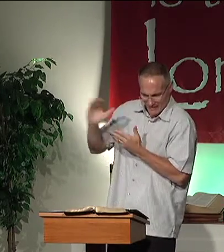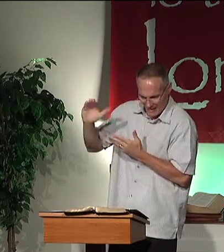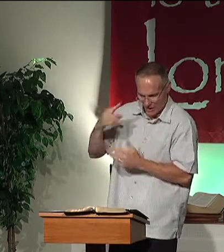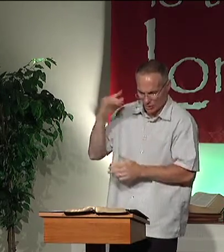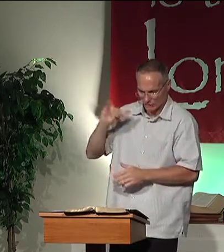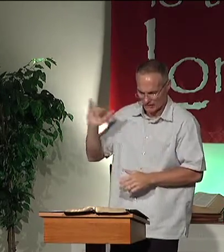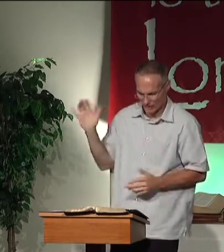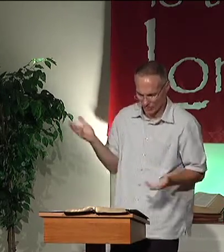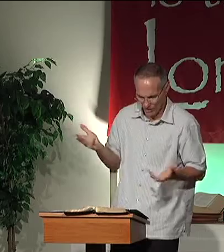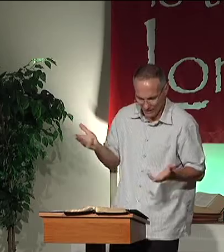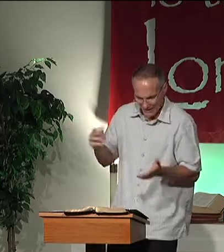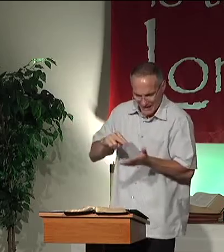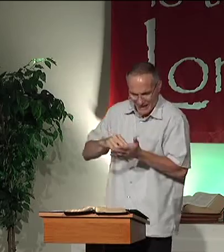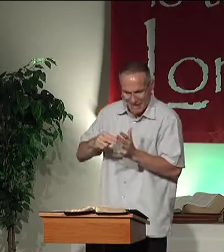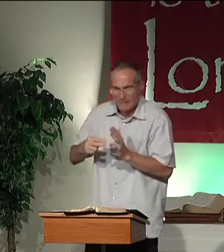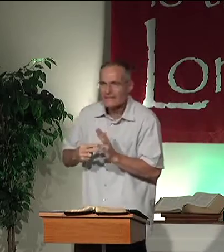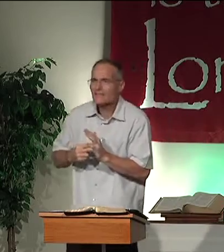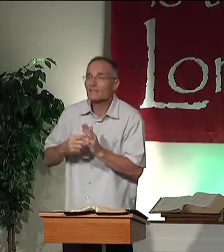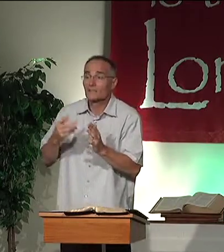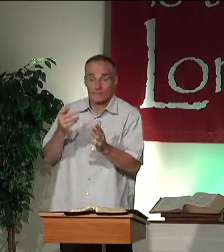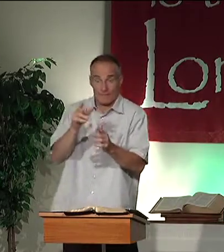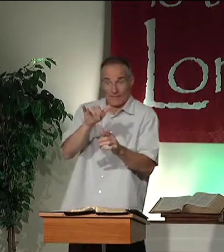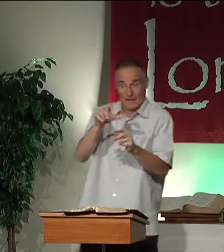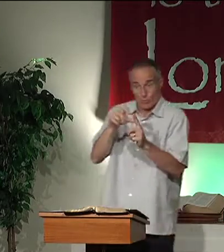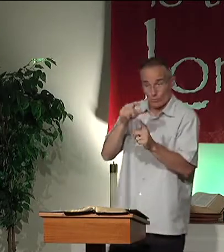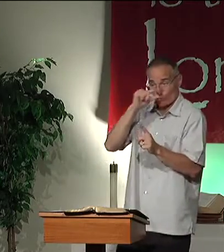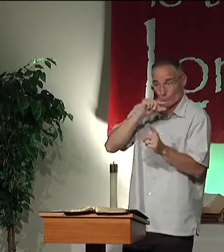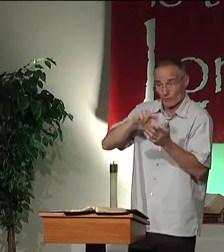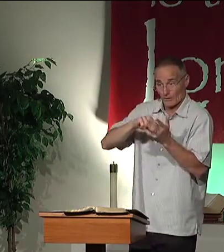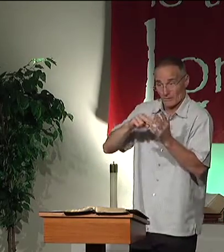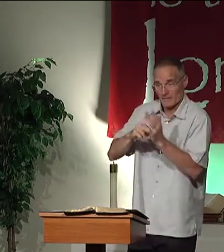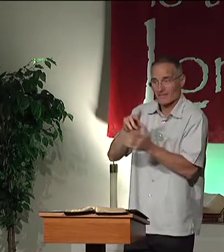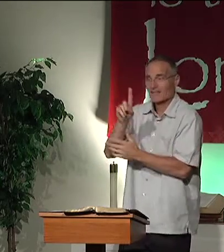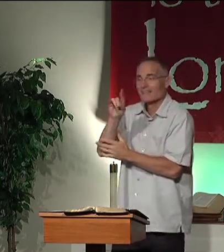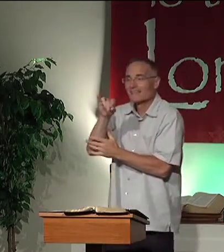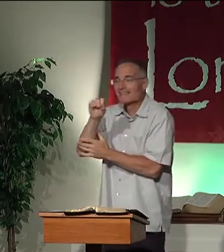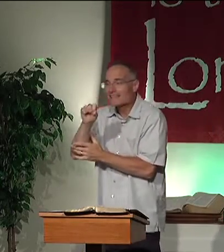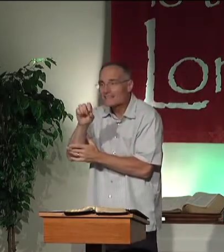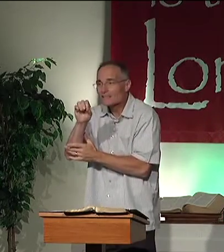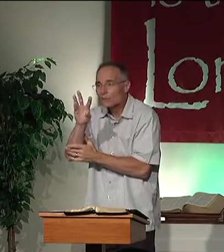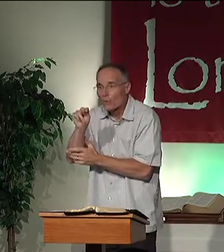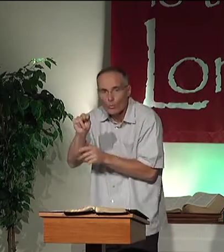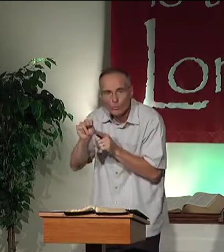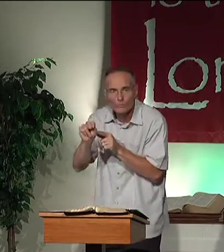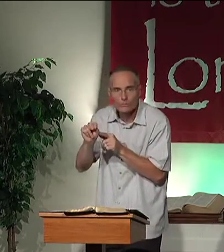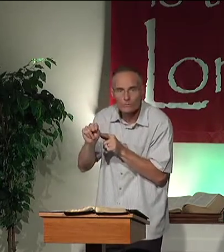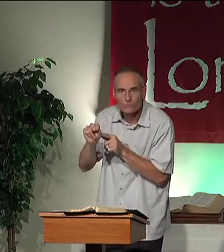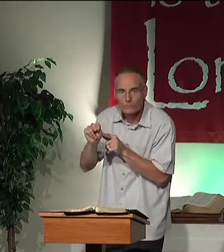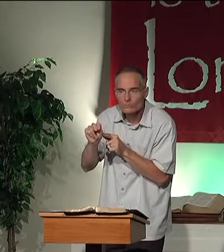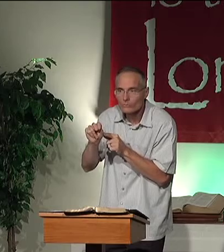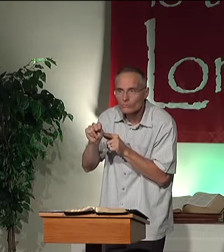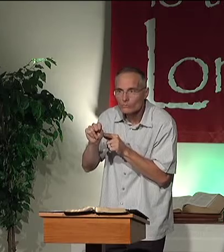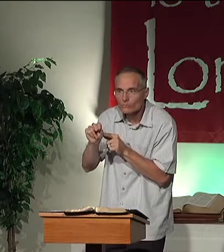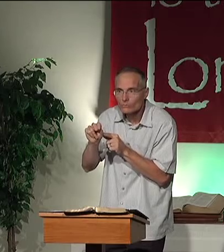he must deny himself. And what does that look like? That word in the Greek means disown.